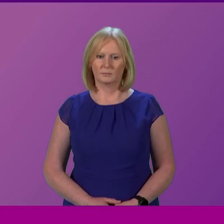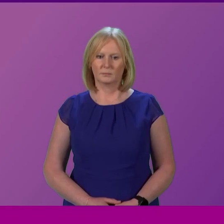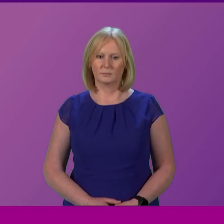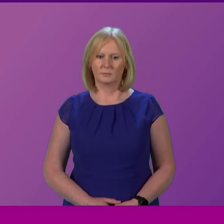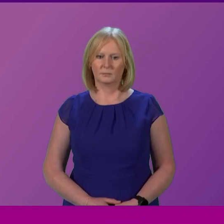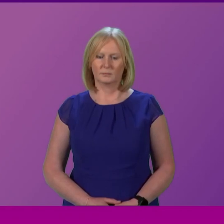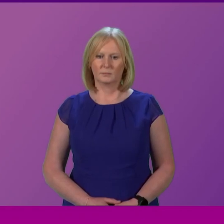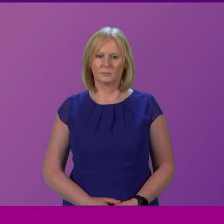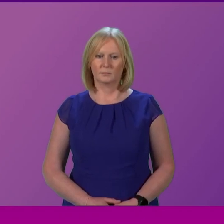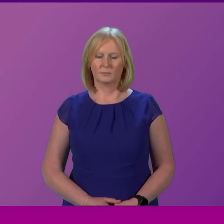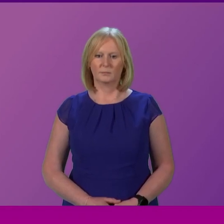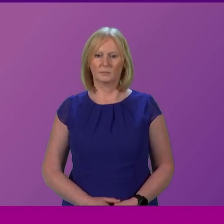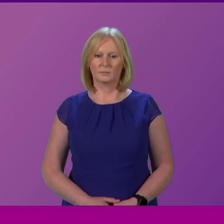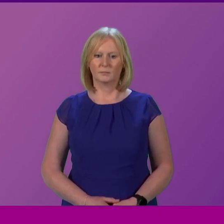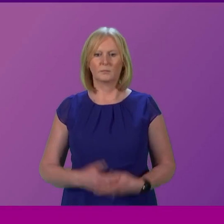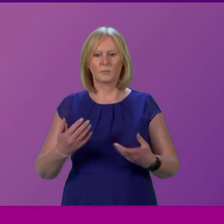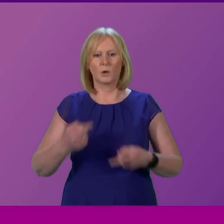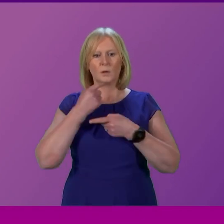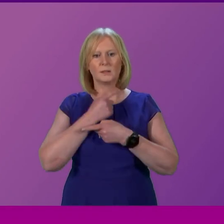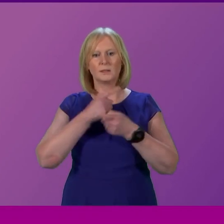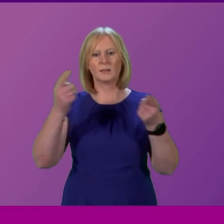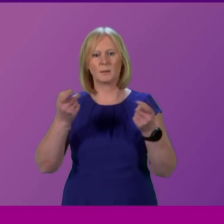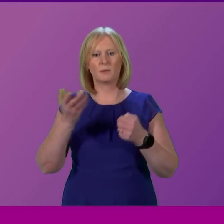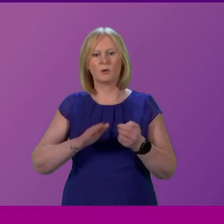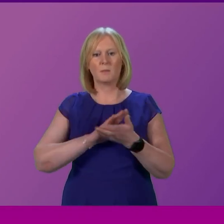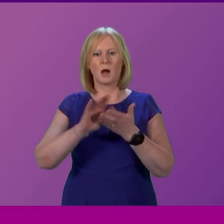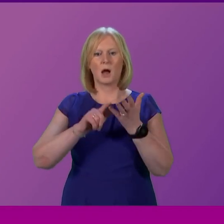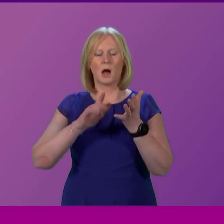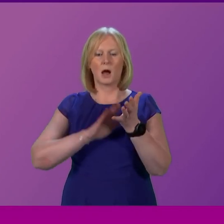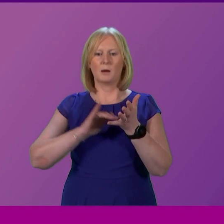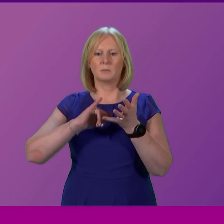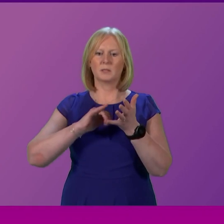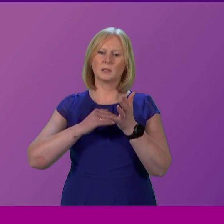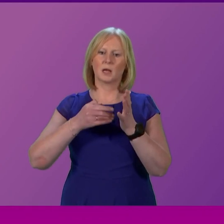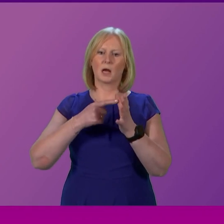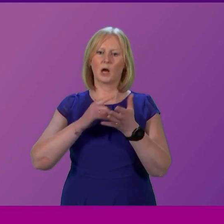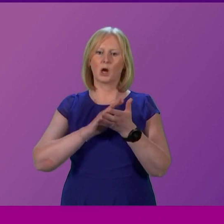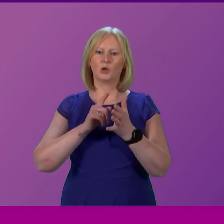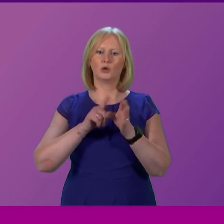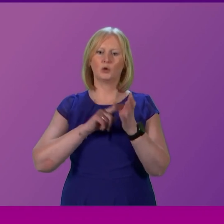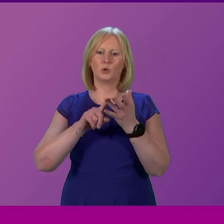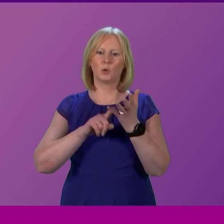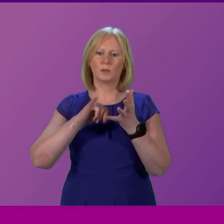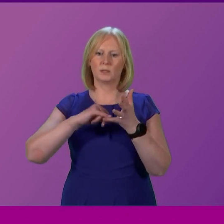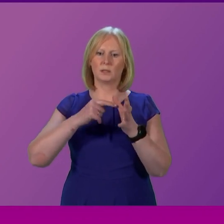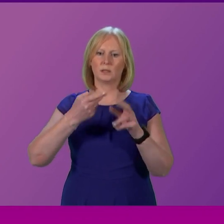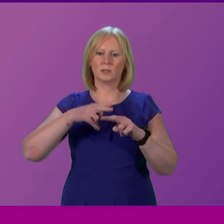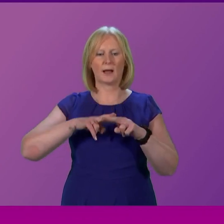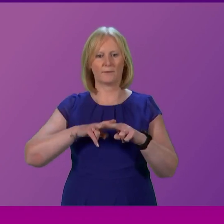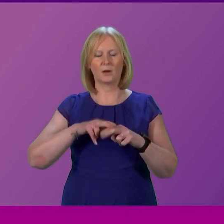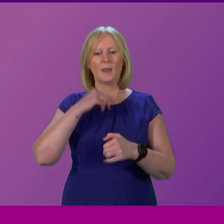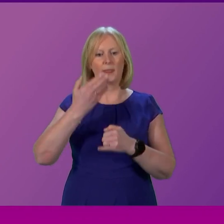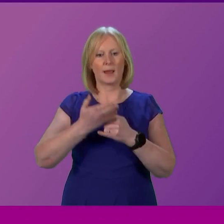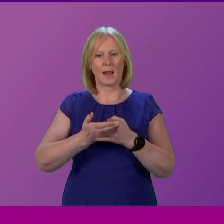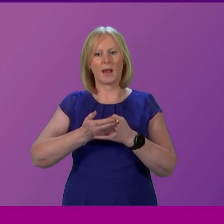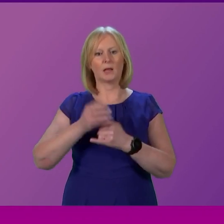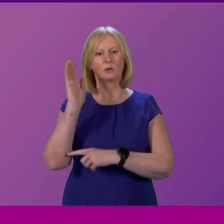The next item of business is a statement by Hamza Youssef on NHS winter pressures. The Cabinet Secretary will take questions at the